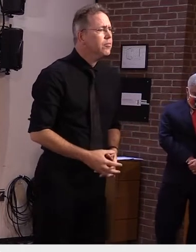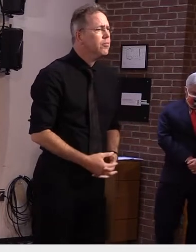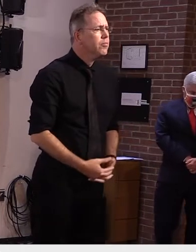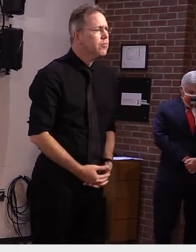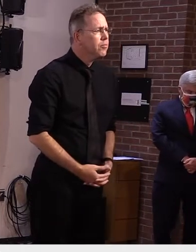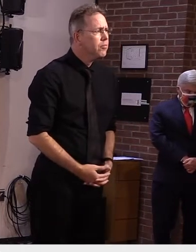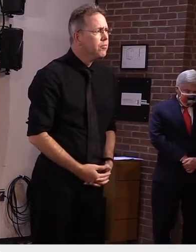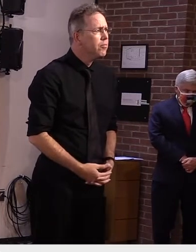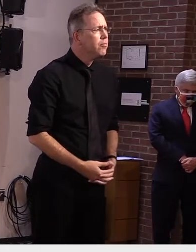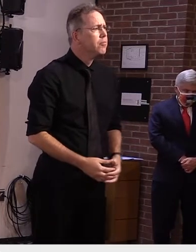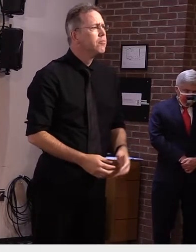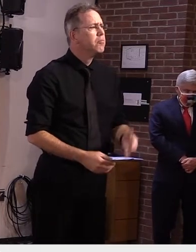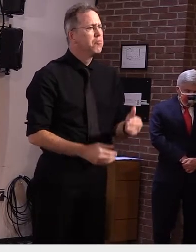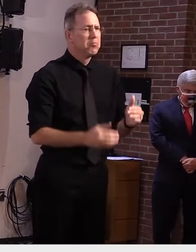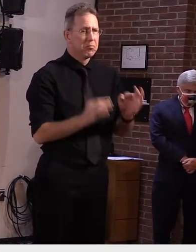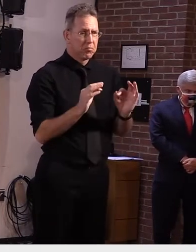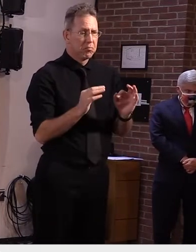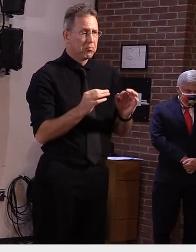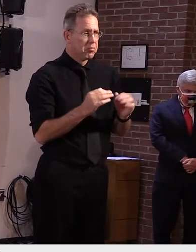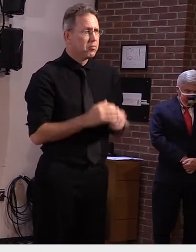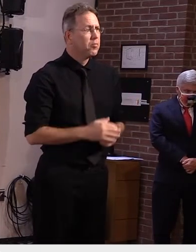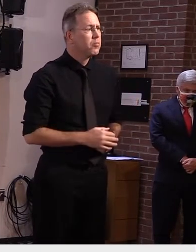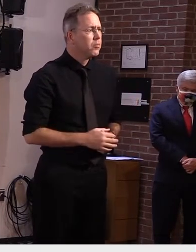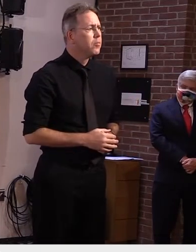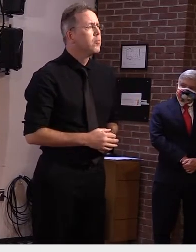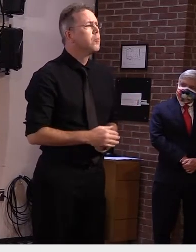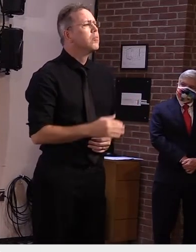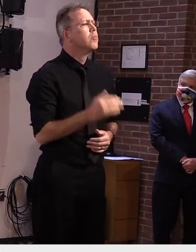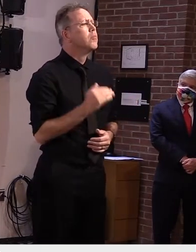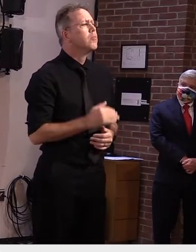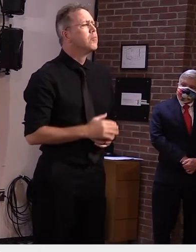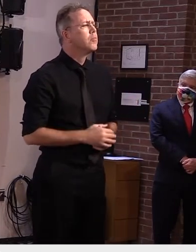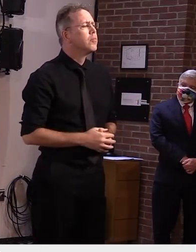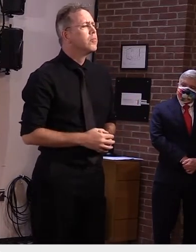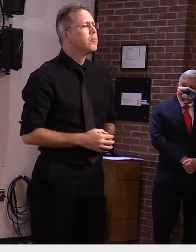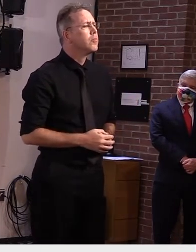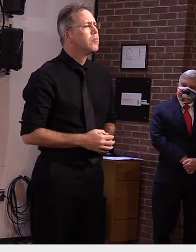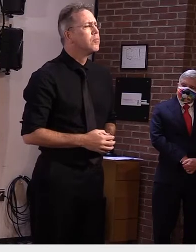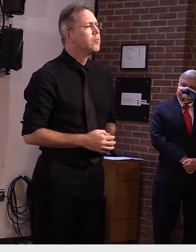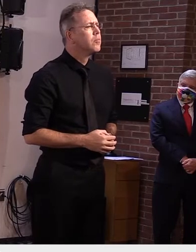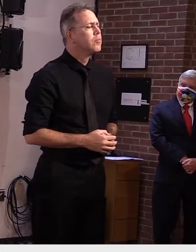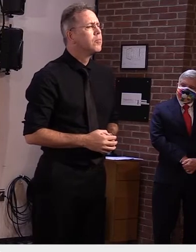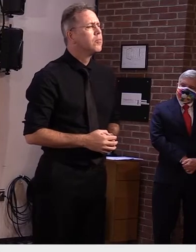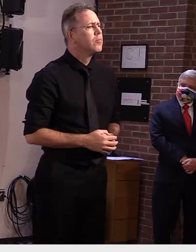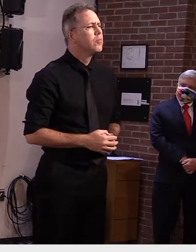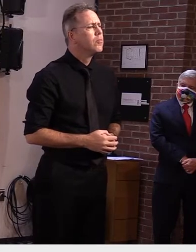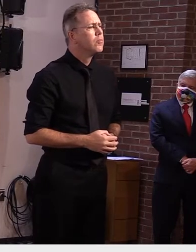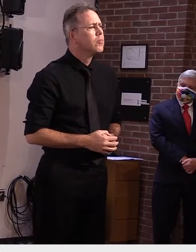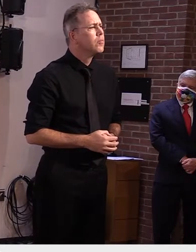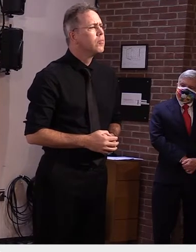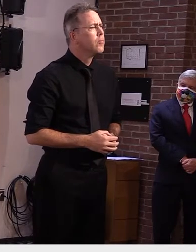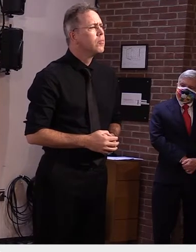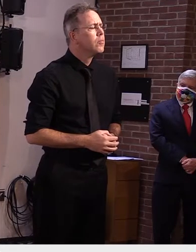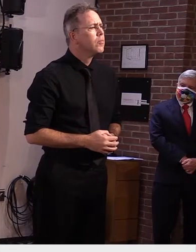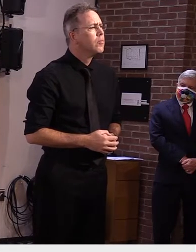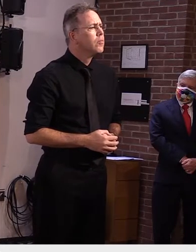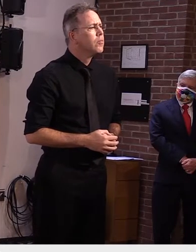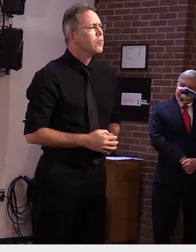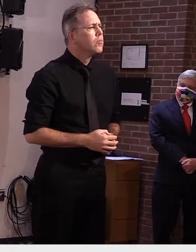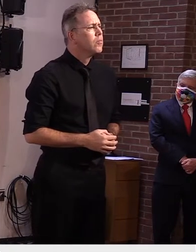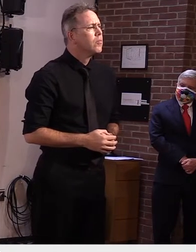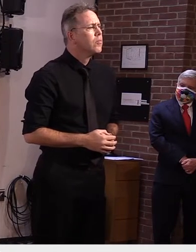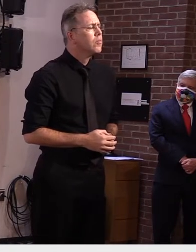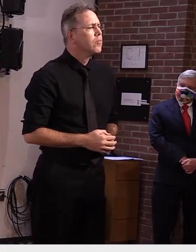i did and this one was a contract tracing question um i had a viewer who wanted to know what happens if someone in a person's household tests